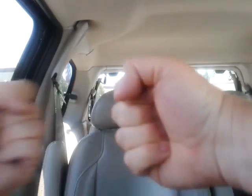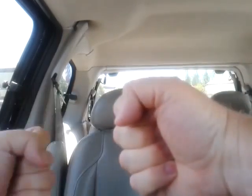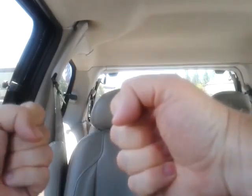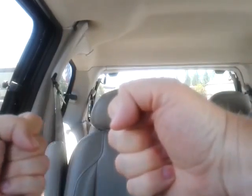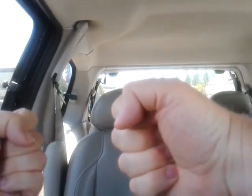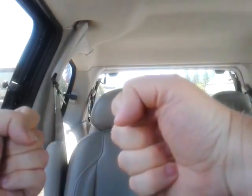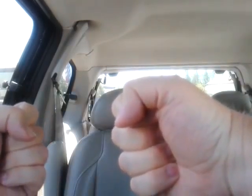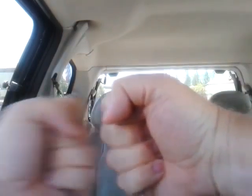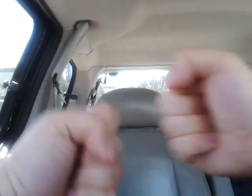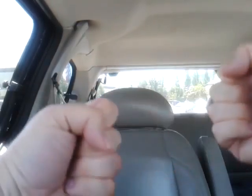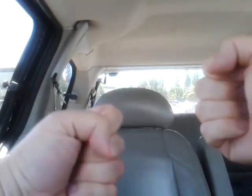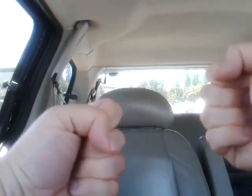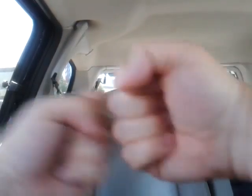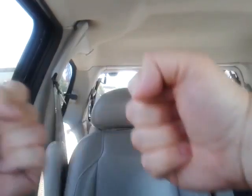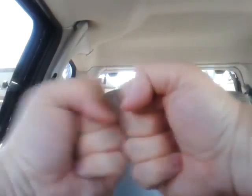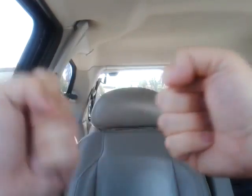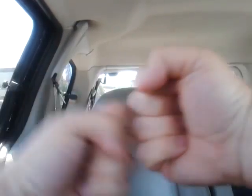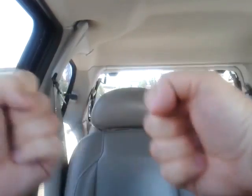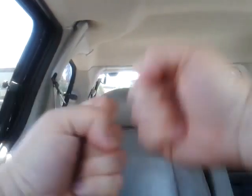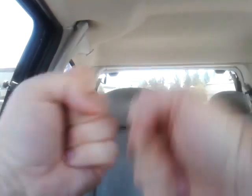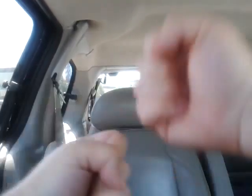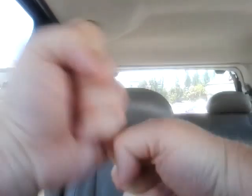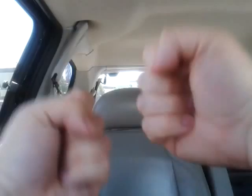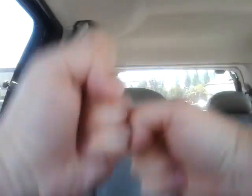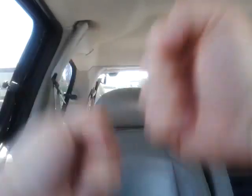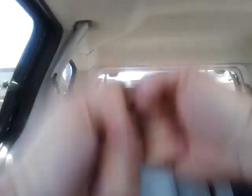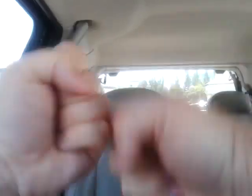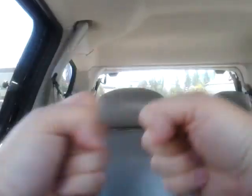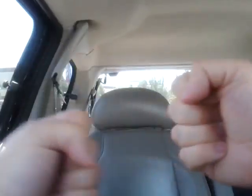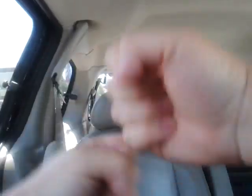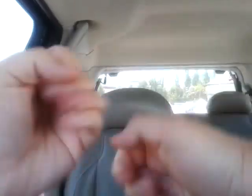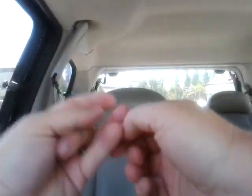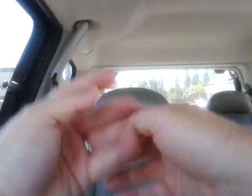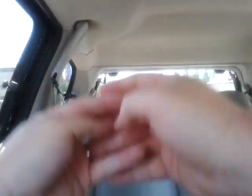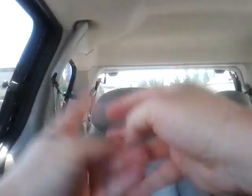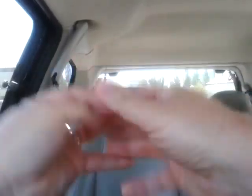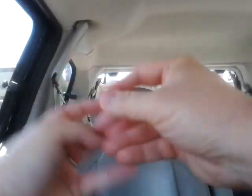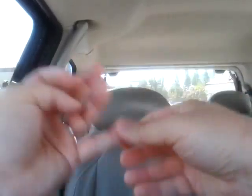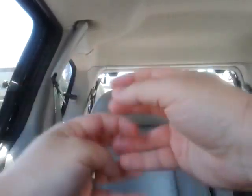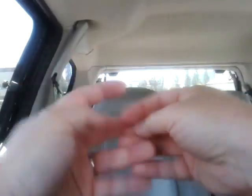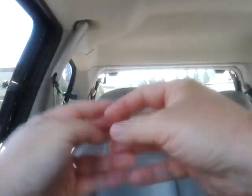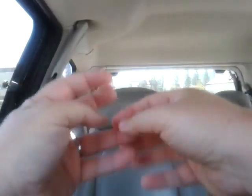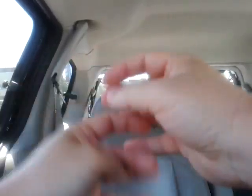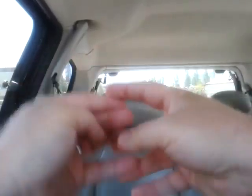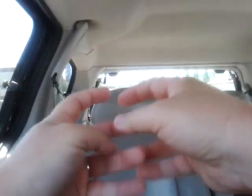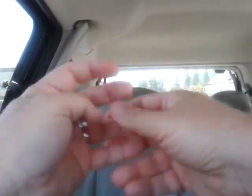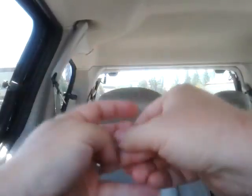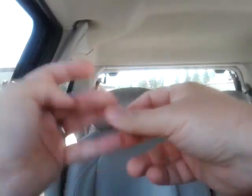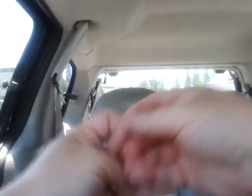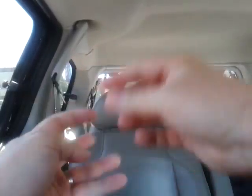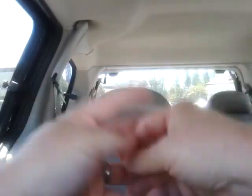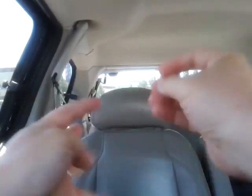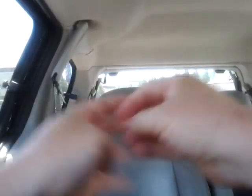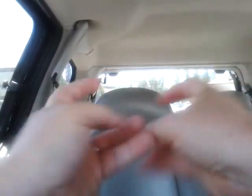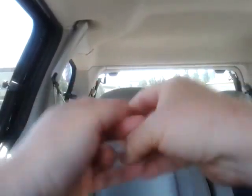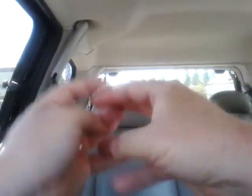Take abortion for example. Some atheists think that if you take a religion out of the equation the issue over terminating an unborn fetus shouldn't be a big deal.